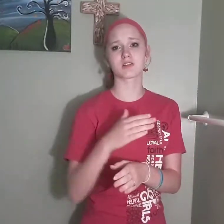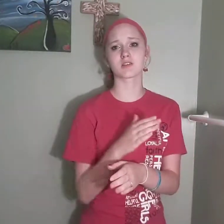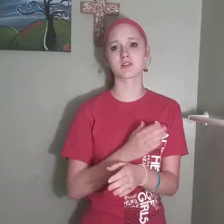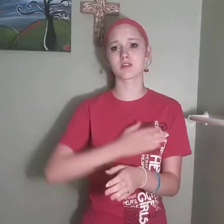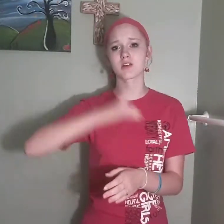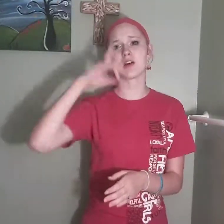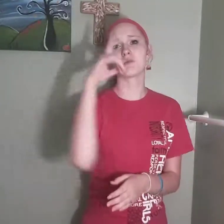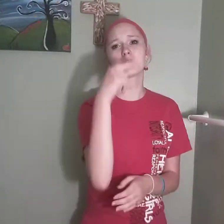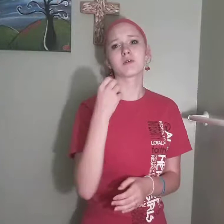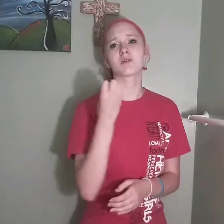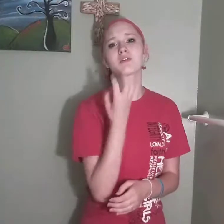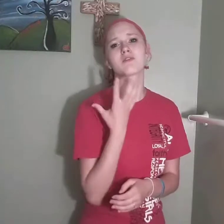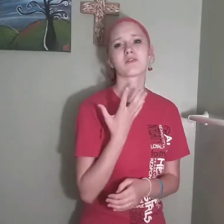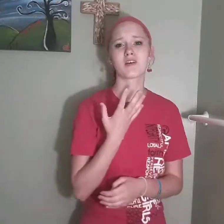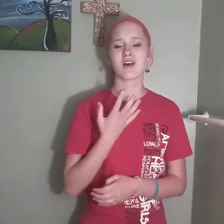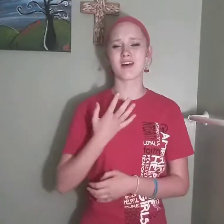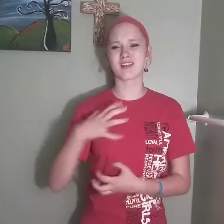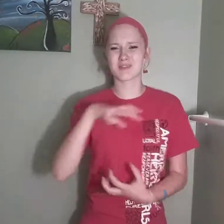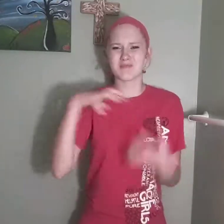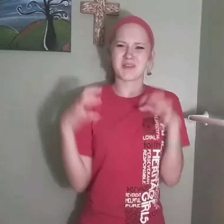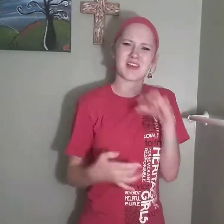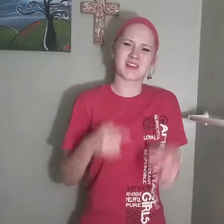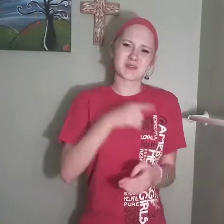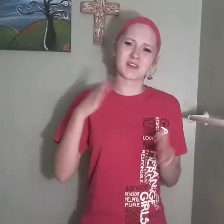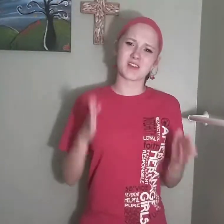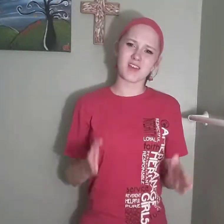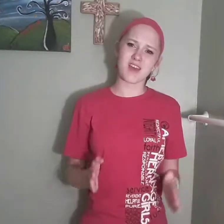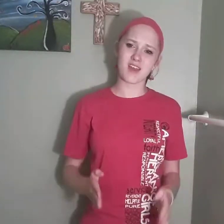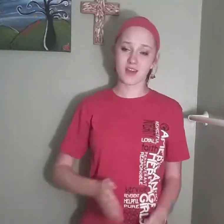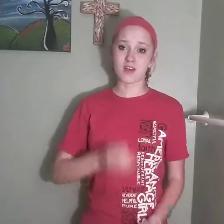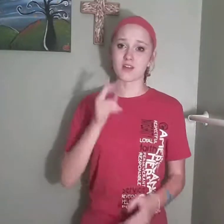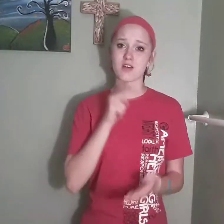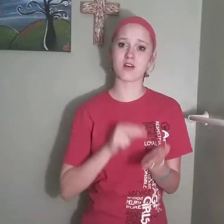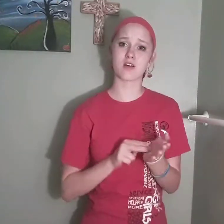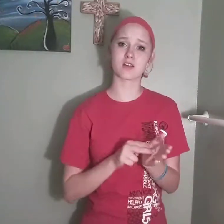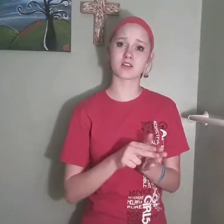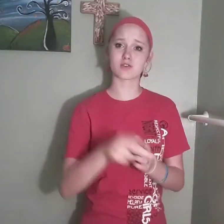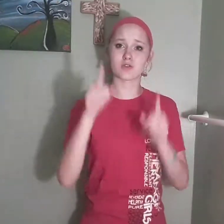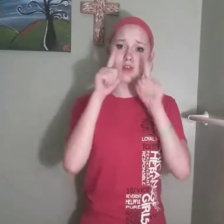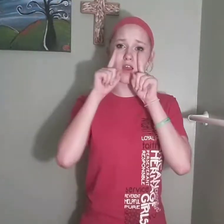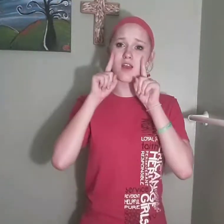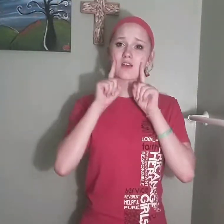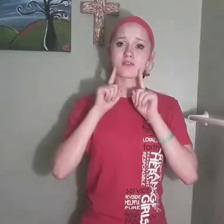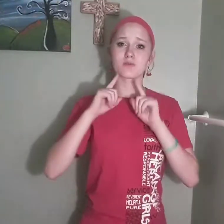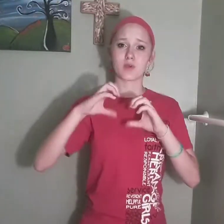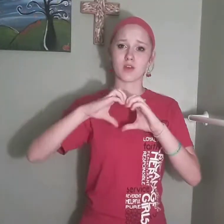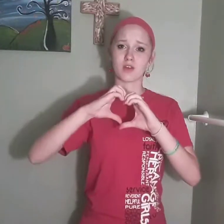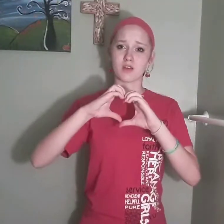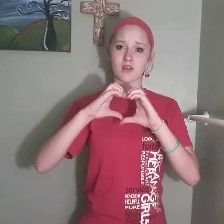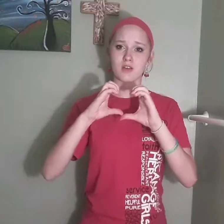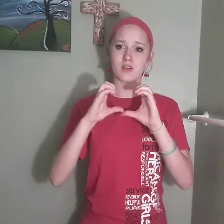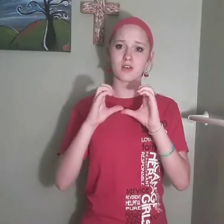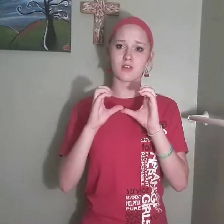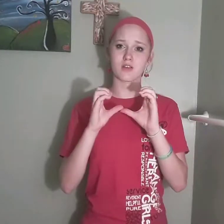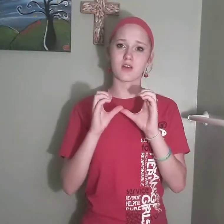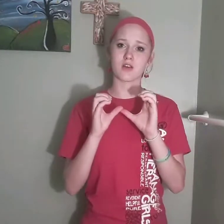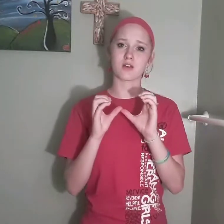Beautiful the mess we are The honest cries of breaking heart